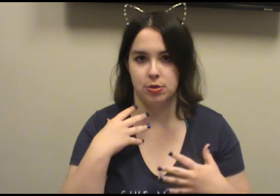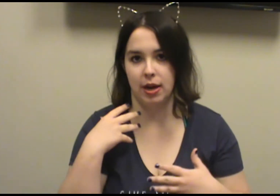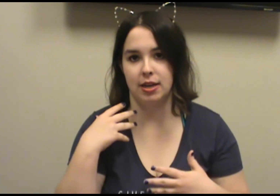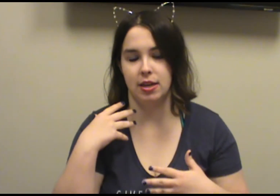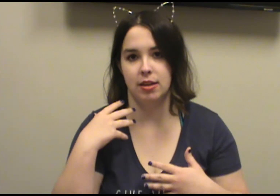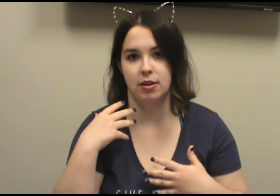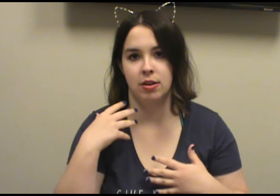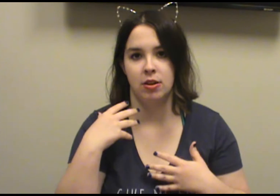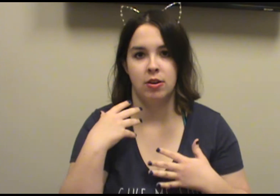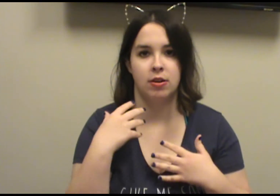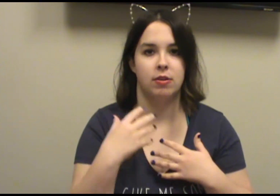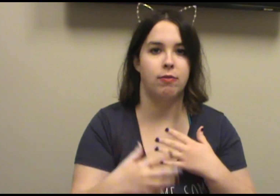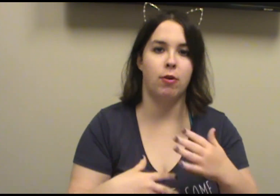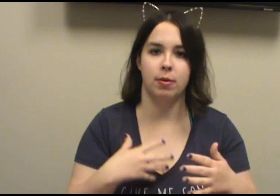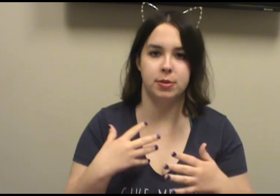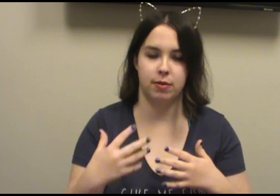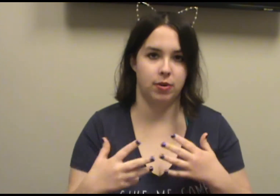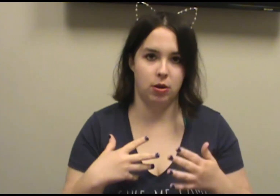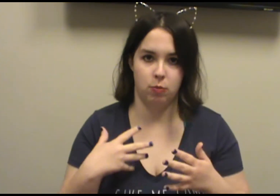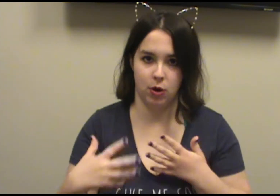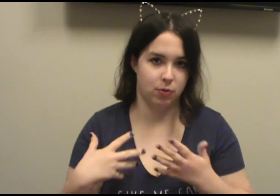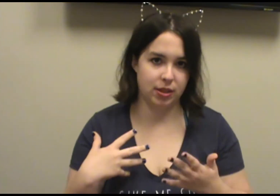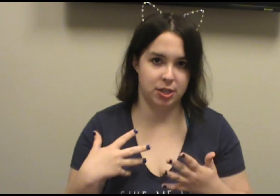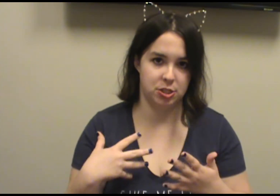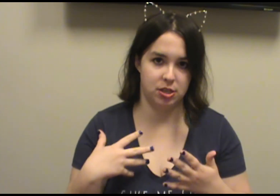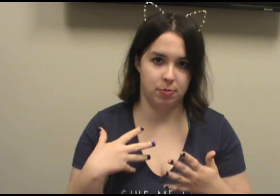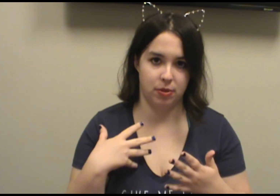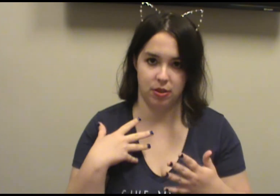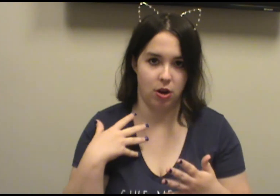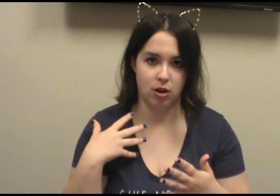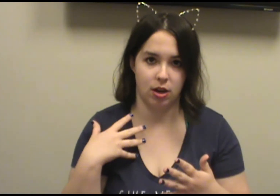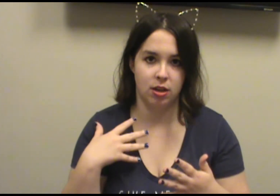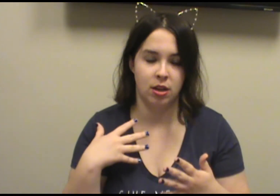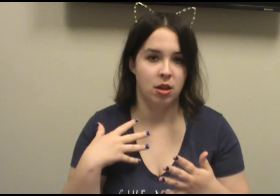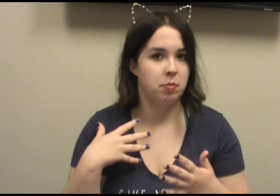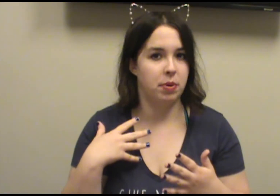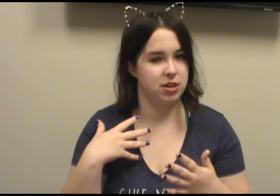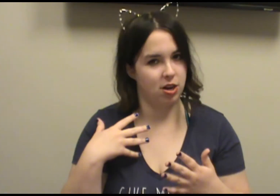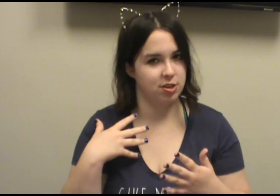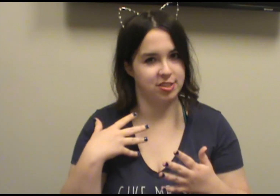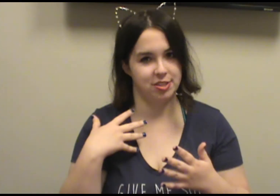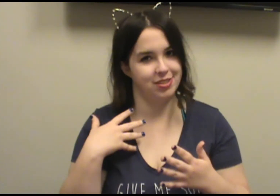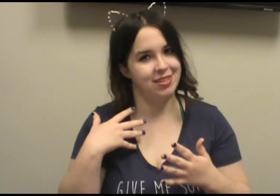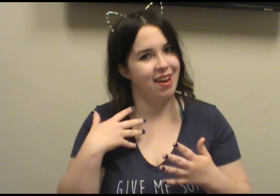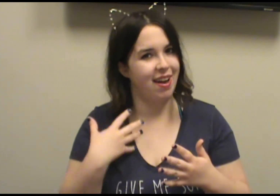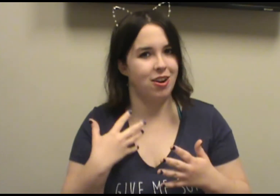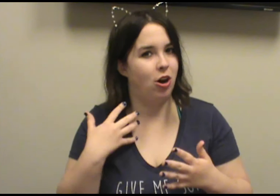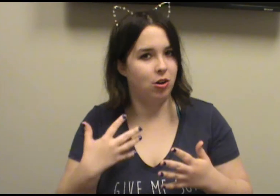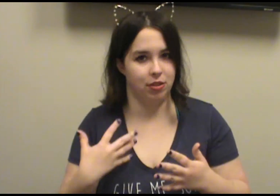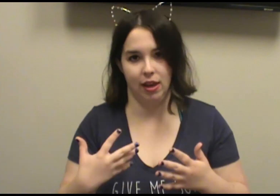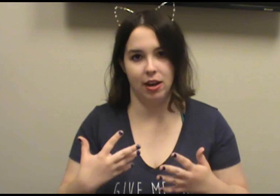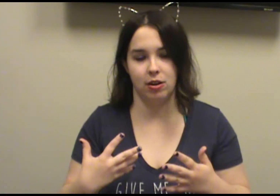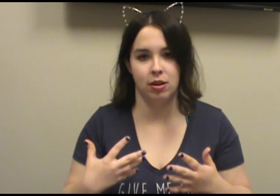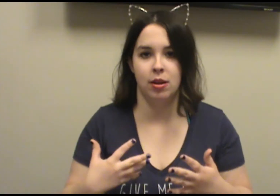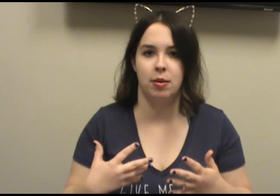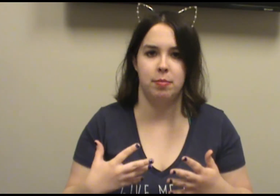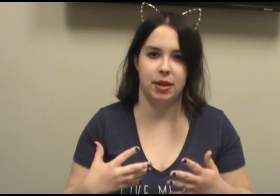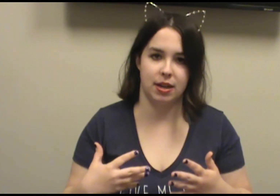trying to form sort of a work relationship with Kara, but Kara's just not all there, because